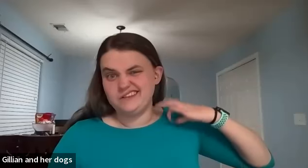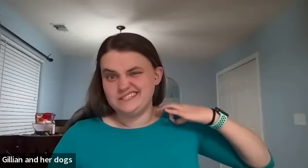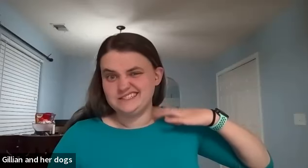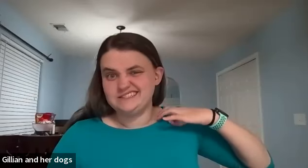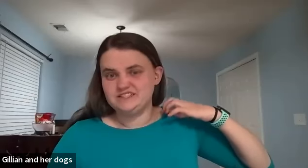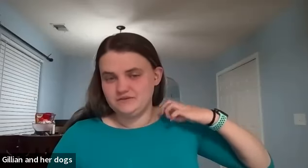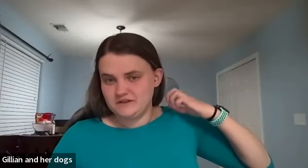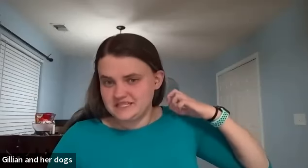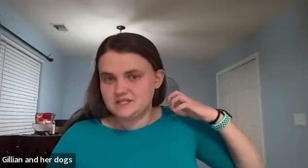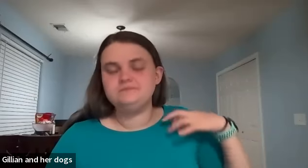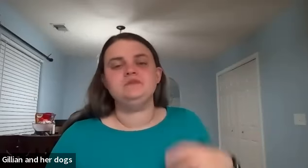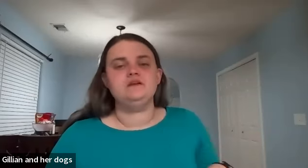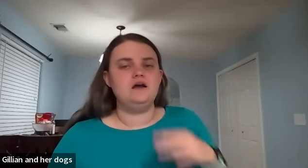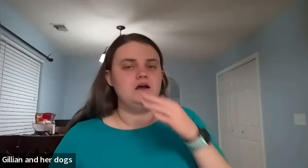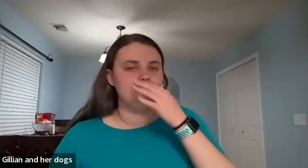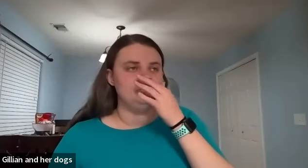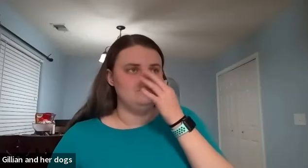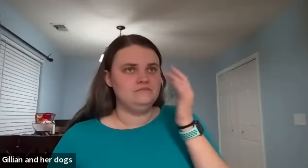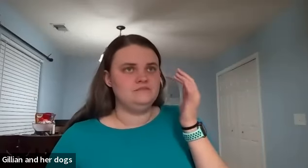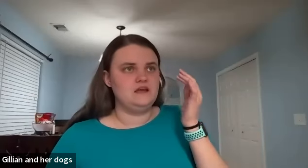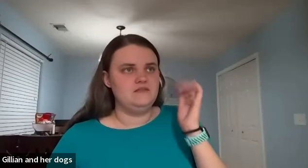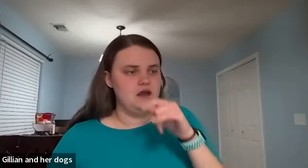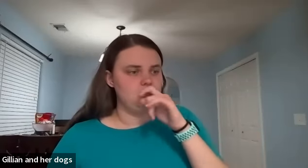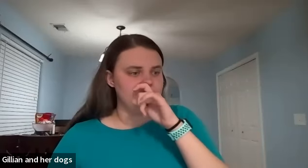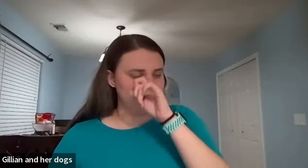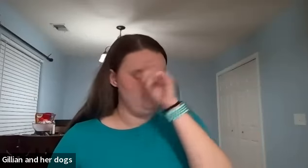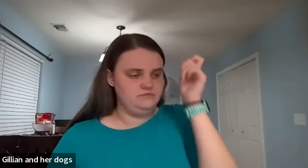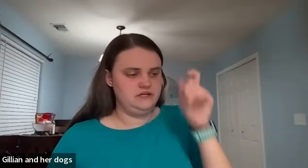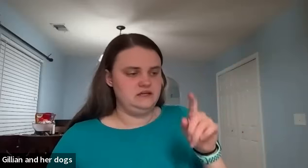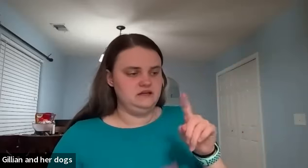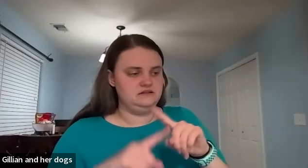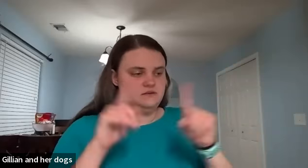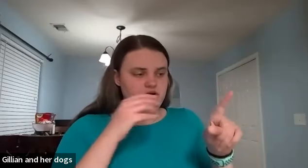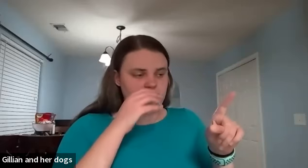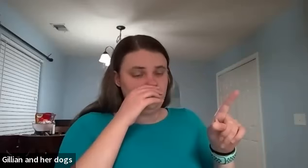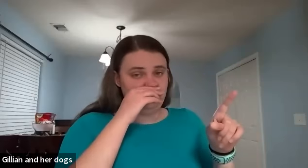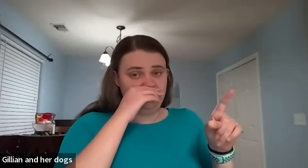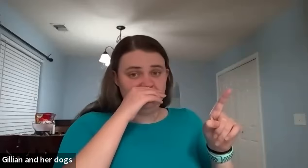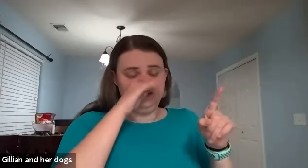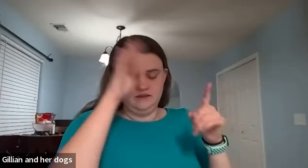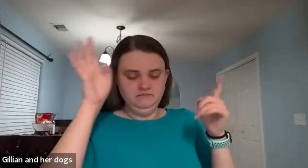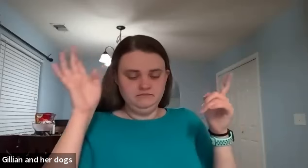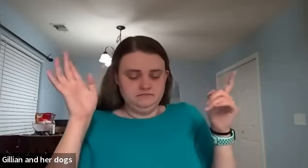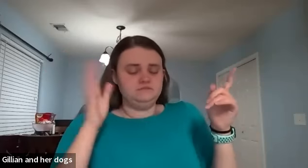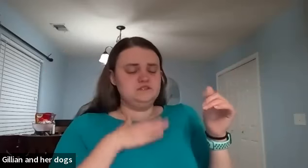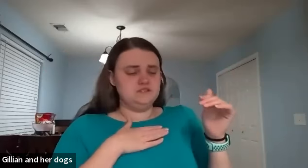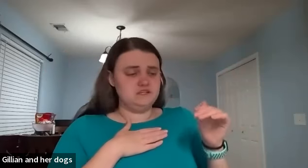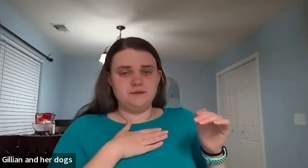volunteer do you volunteer um and that would be separated when excuse me